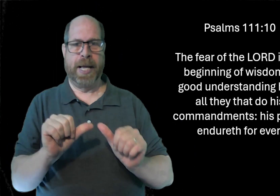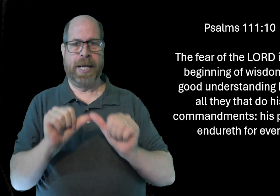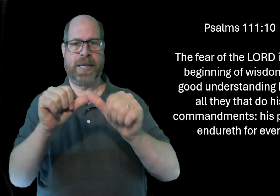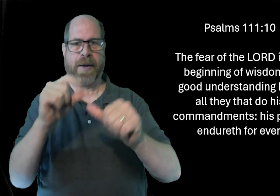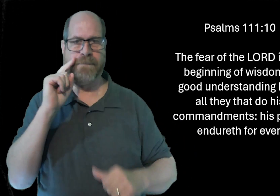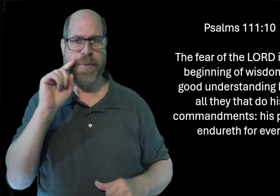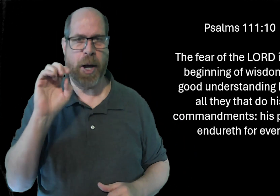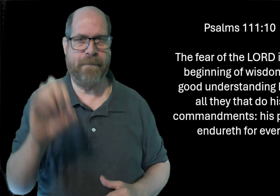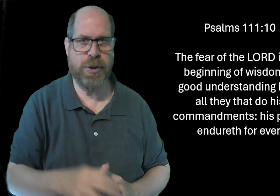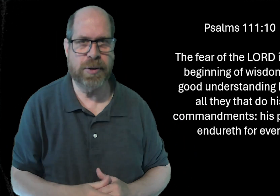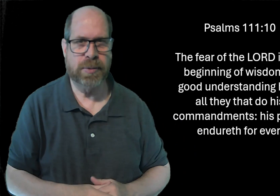endureth forever.